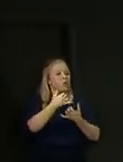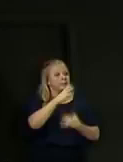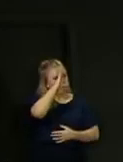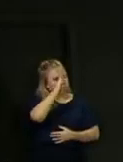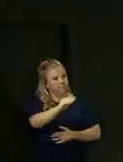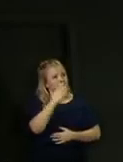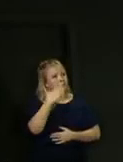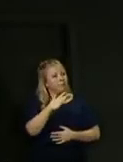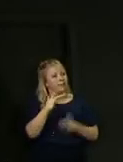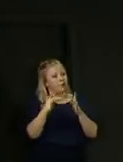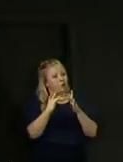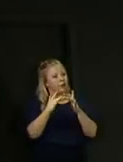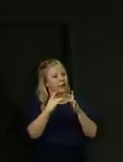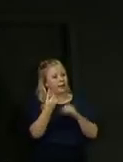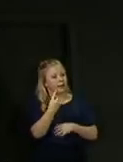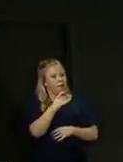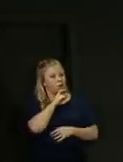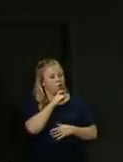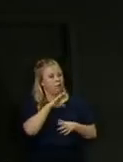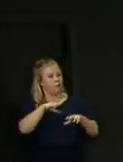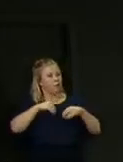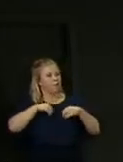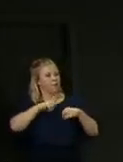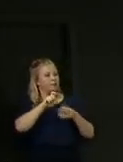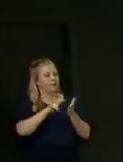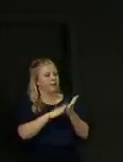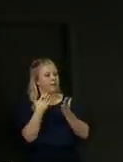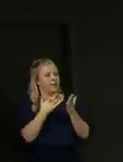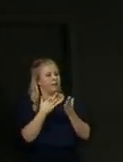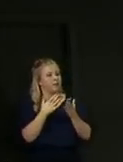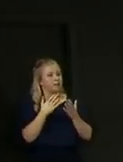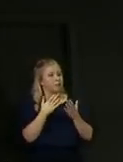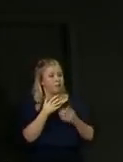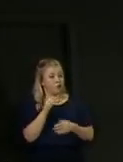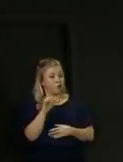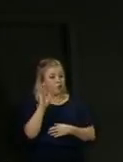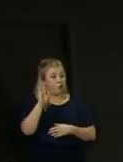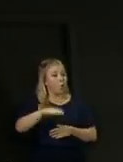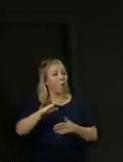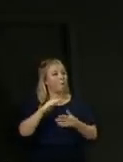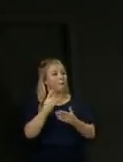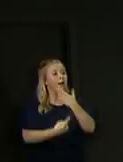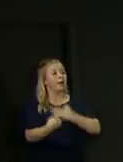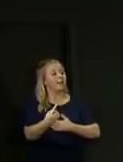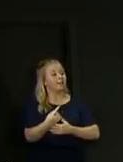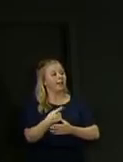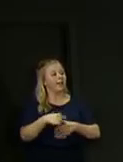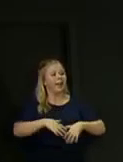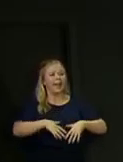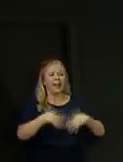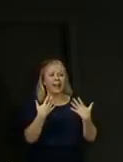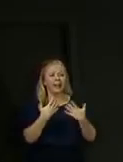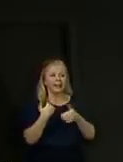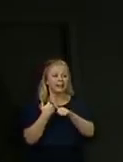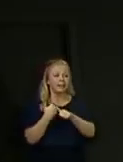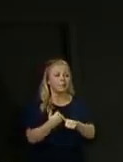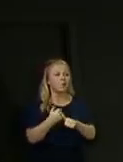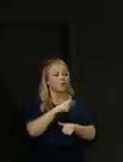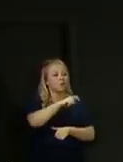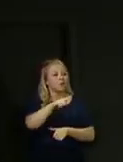touch with an infected person, and go home and isolate for 14 days, is there any provision for those individuals to get